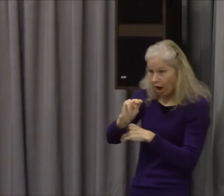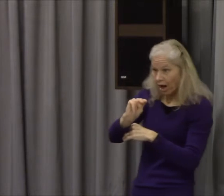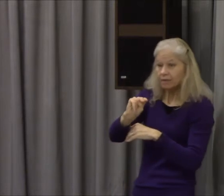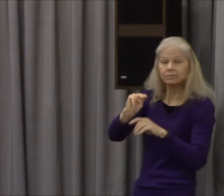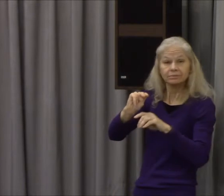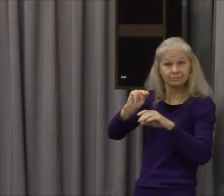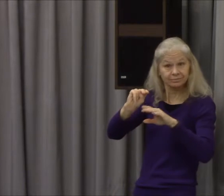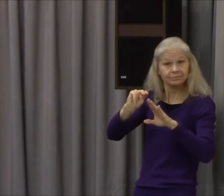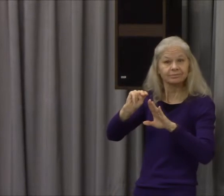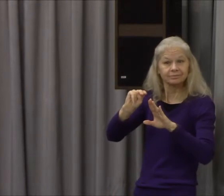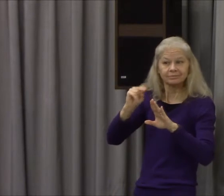sin of the world